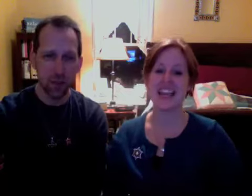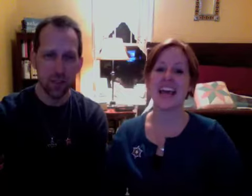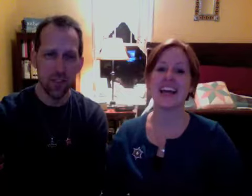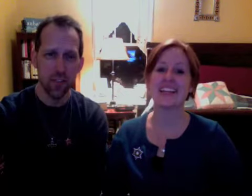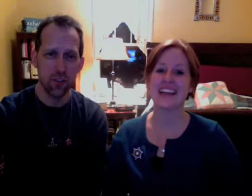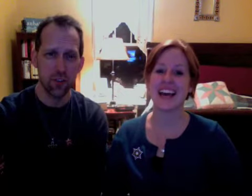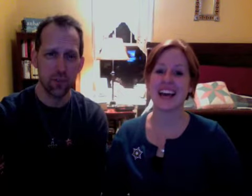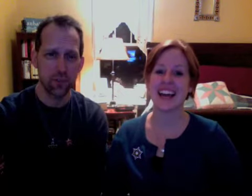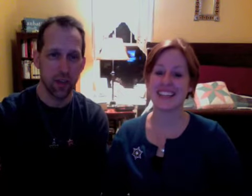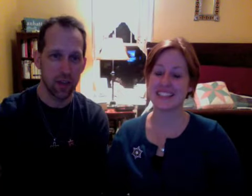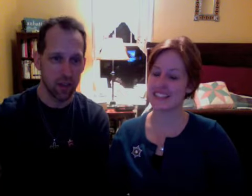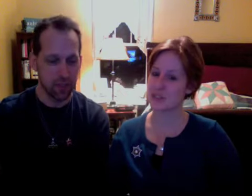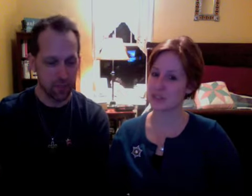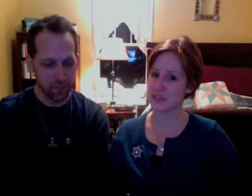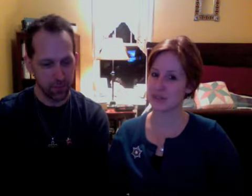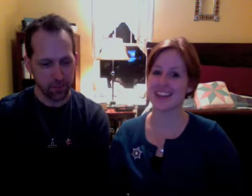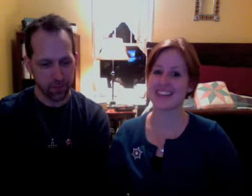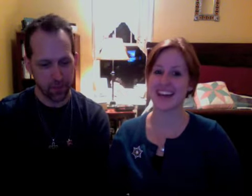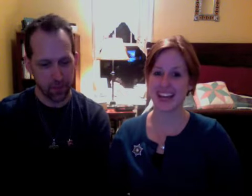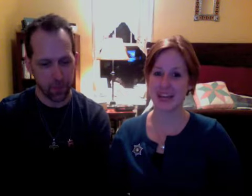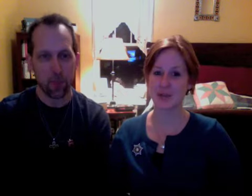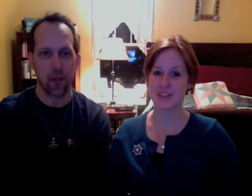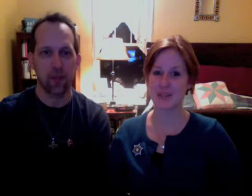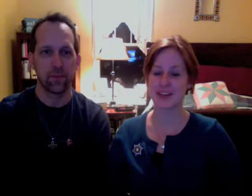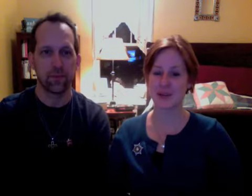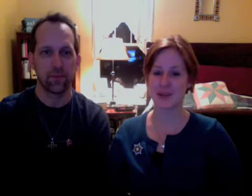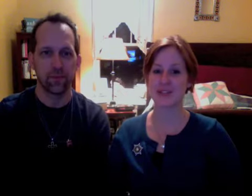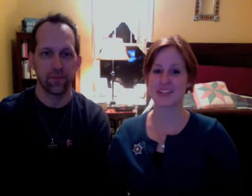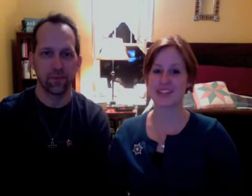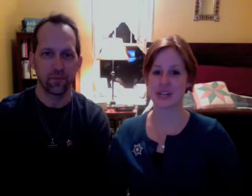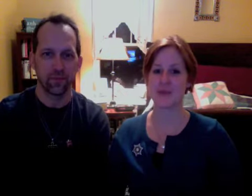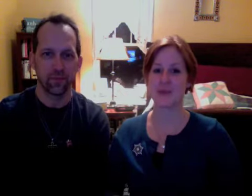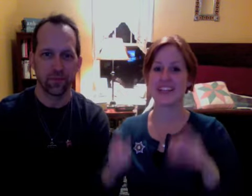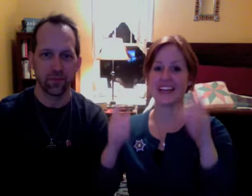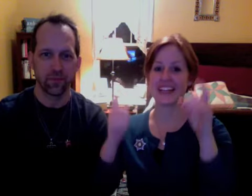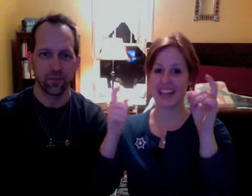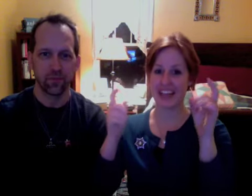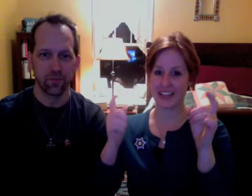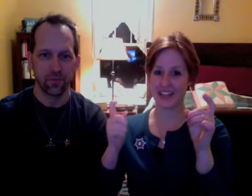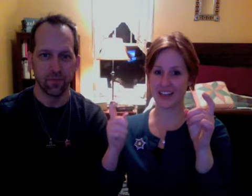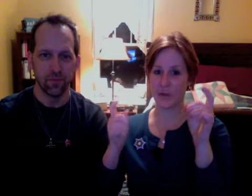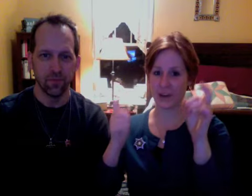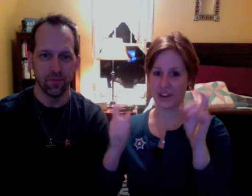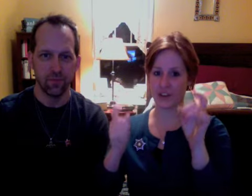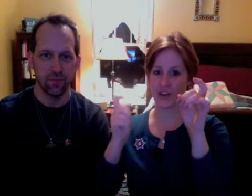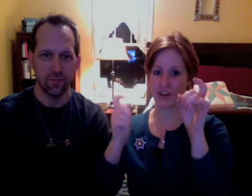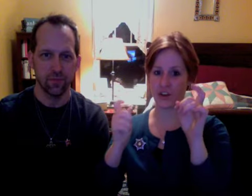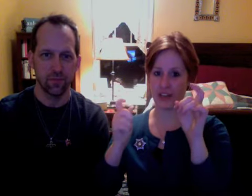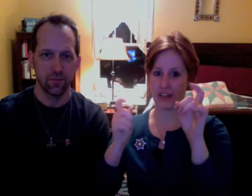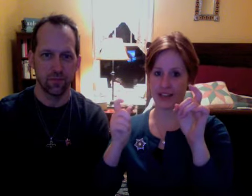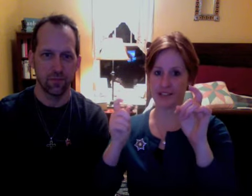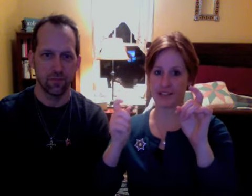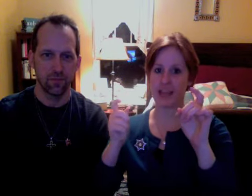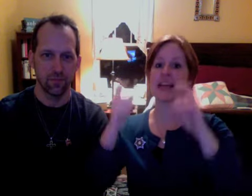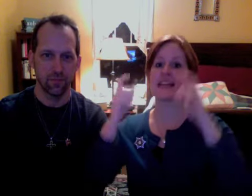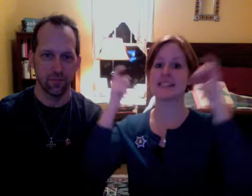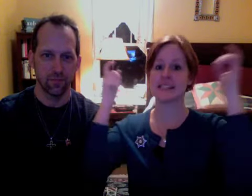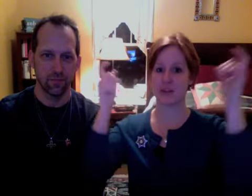It is true. It is true. And I am going to be going to the ceremony again with hook hands ceremony.